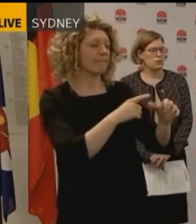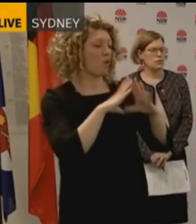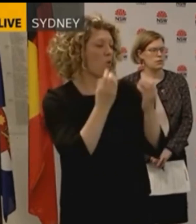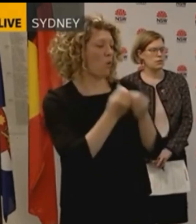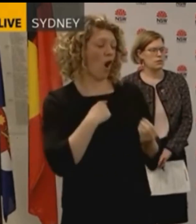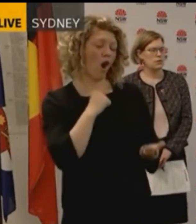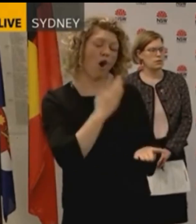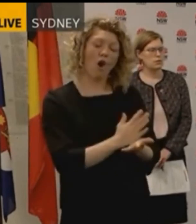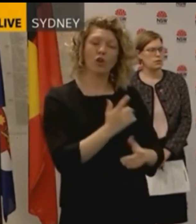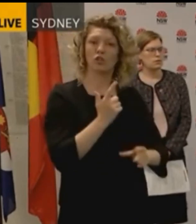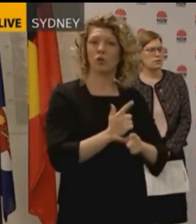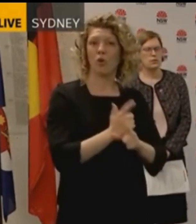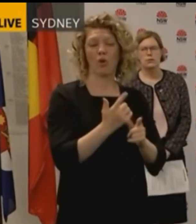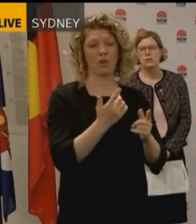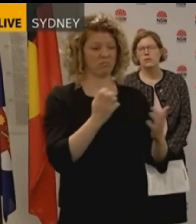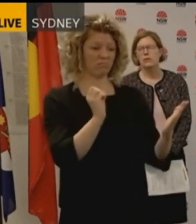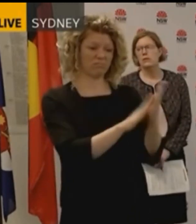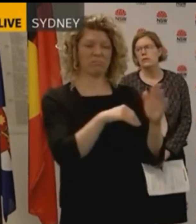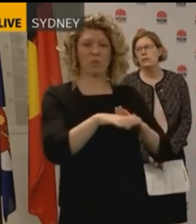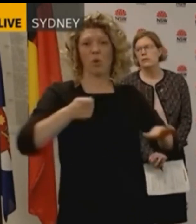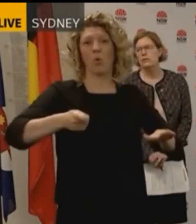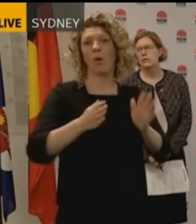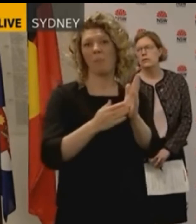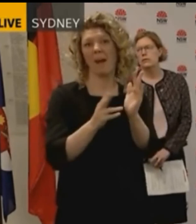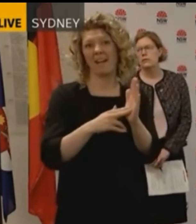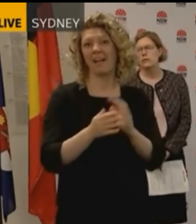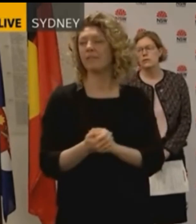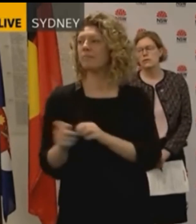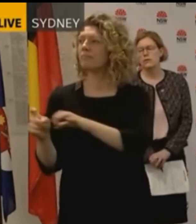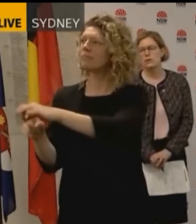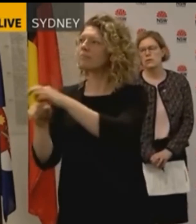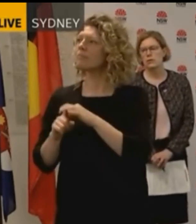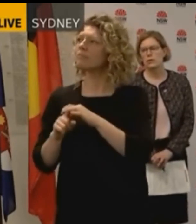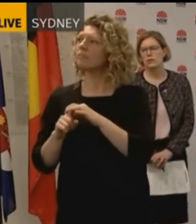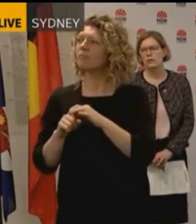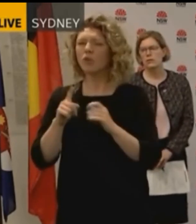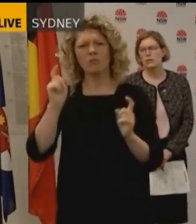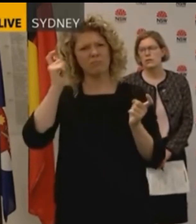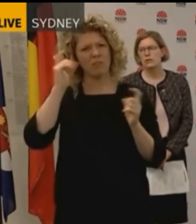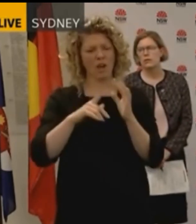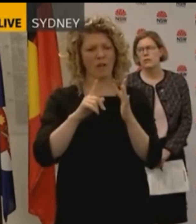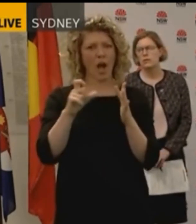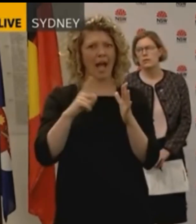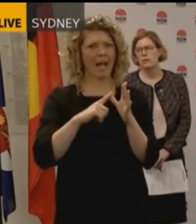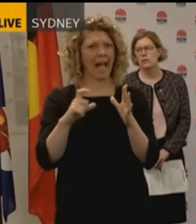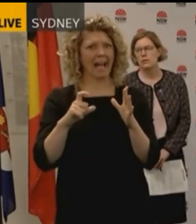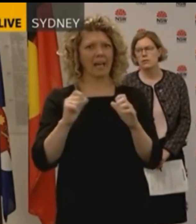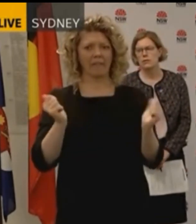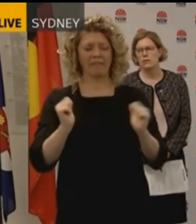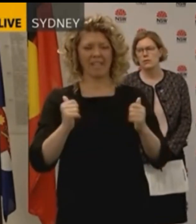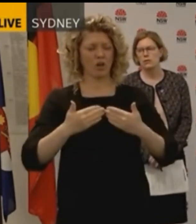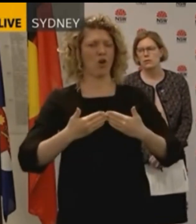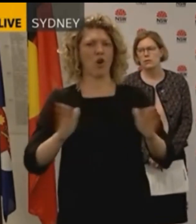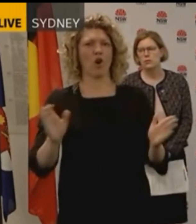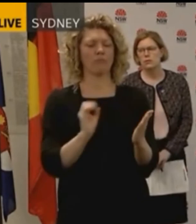transparently, uh, is in the evidence on Monday. Rebecca, how concerned are you that the ICAC released, uh, transcripts and tapes, um,